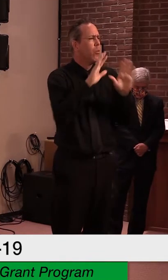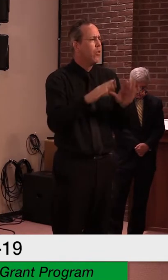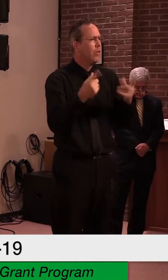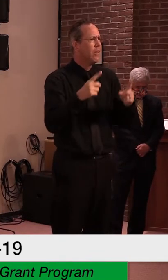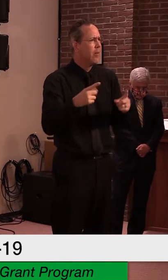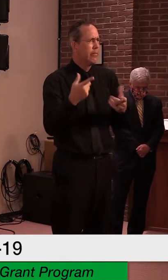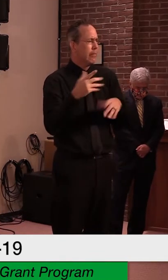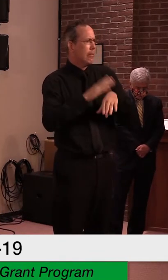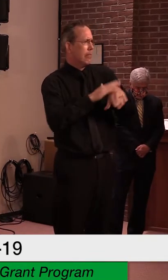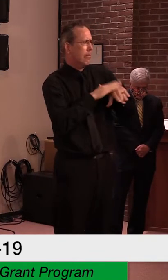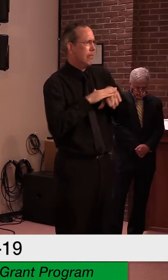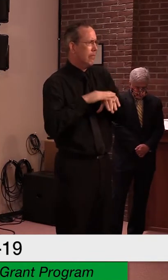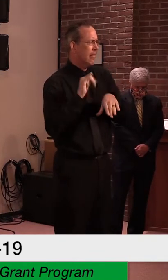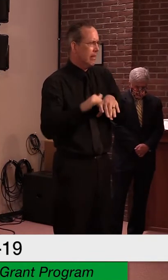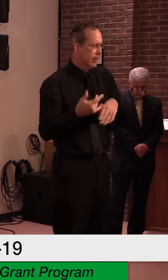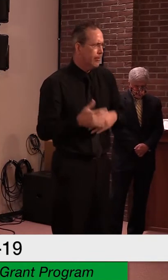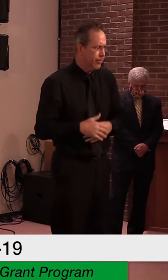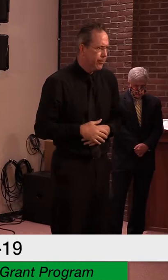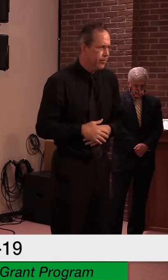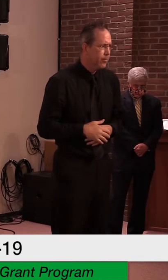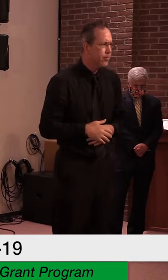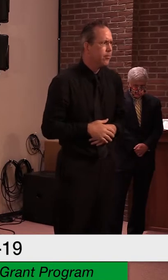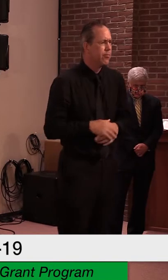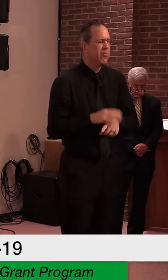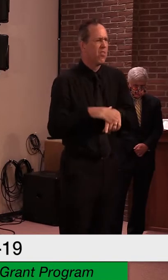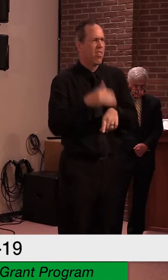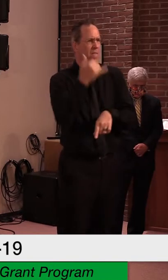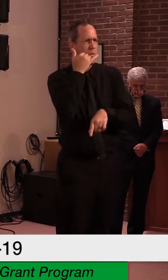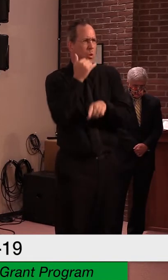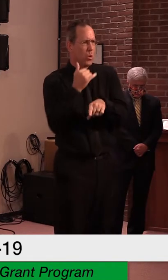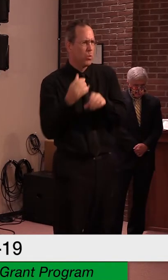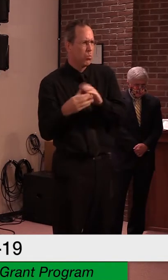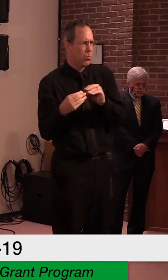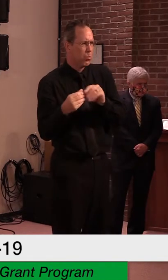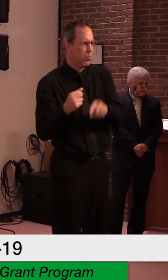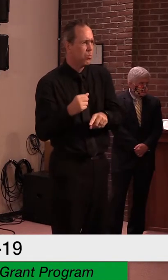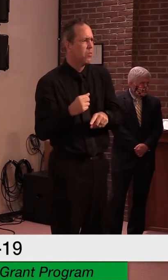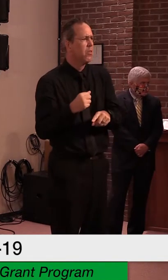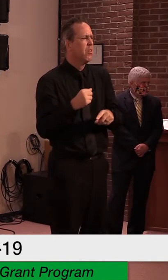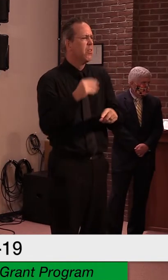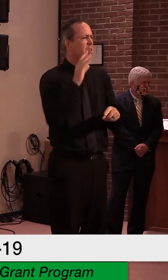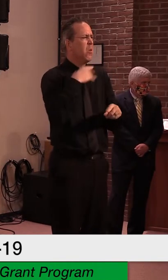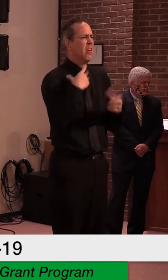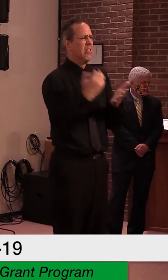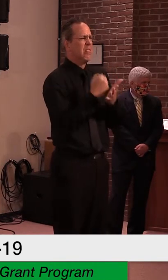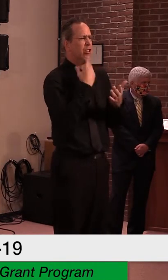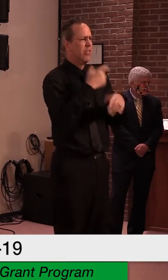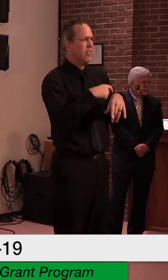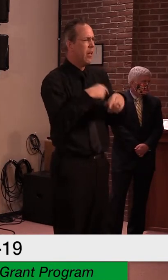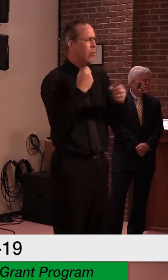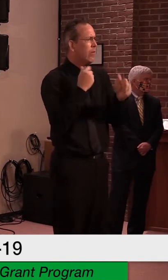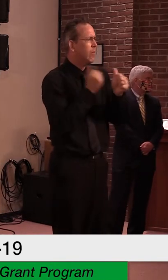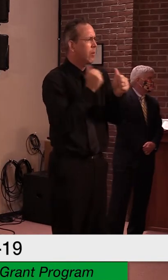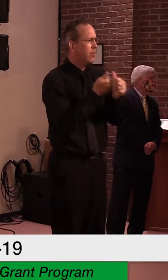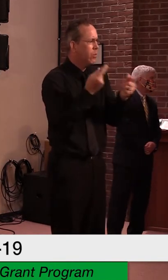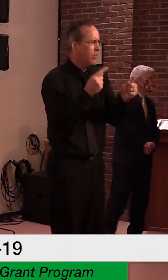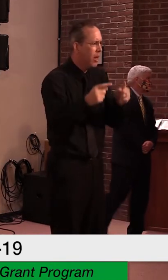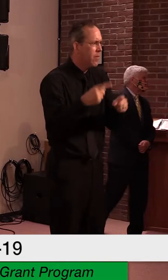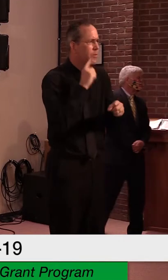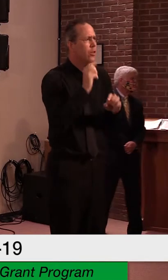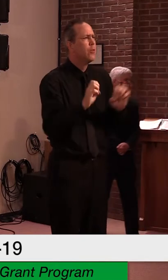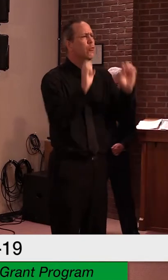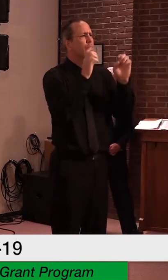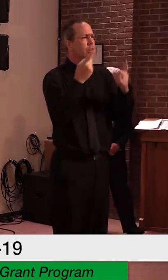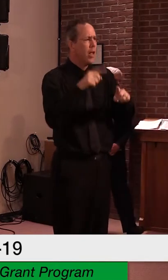Good morning, Governor. Opportunity for a brief update from the Emergency Operations Center, who's in close contact with the National Weather